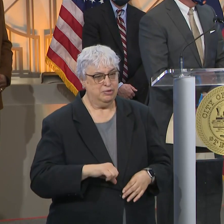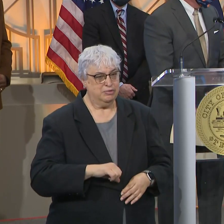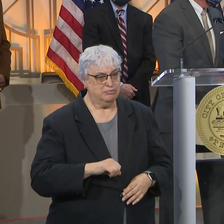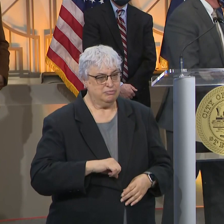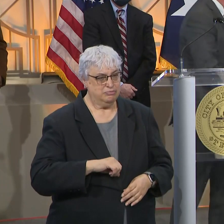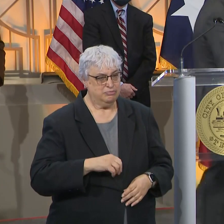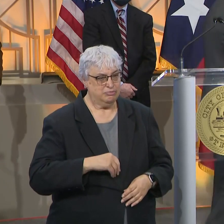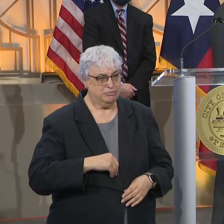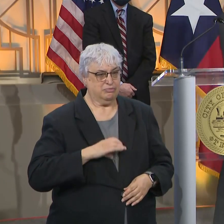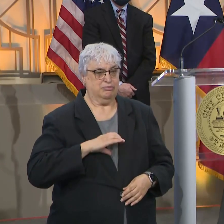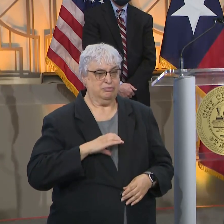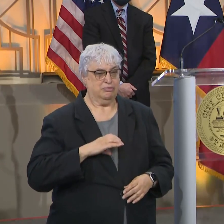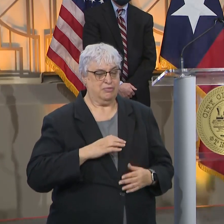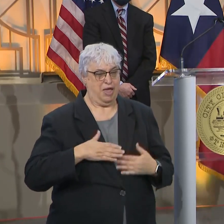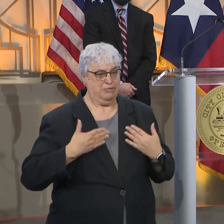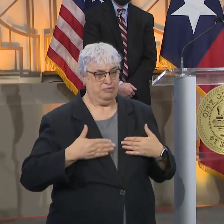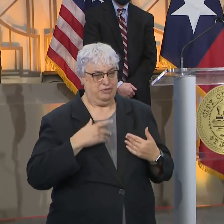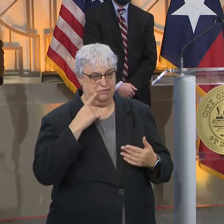thank you to them.